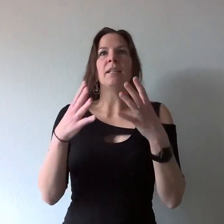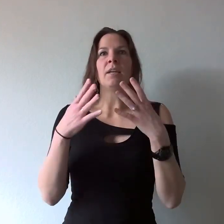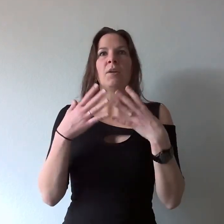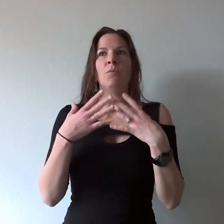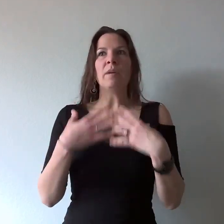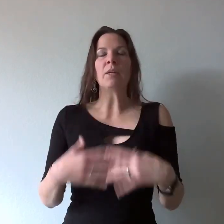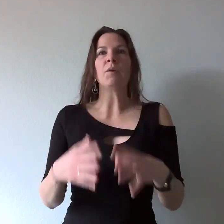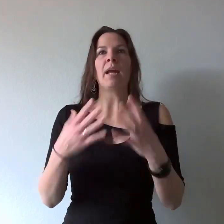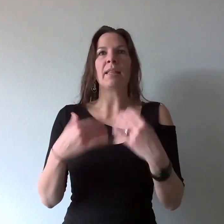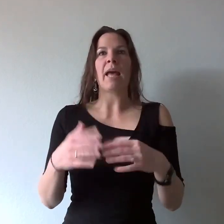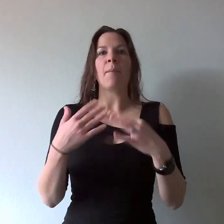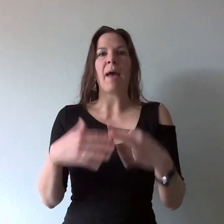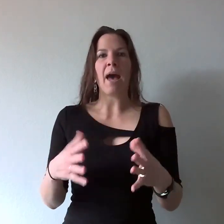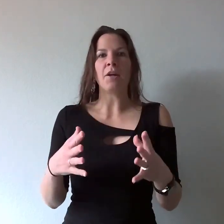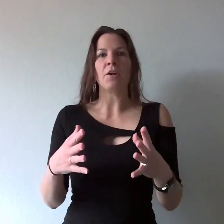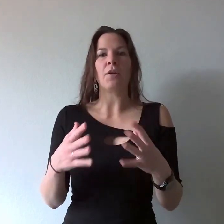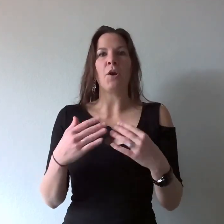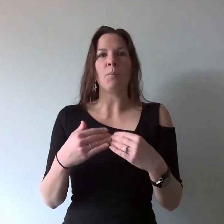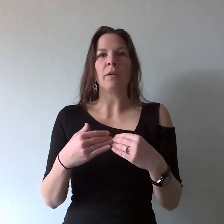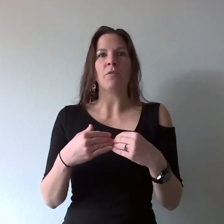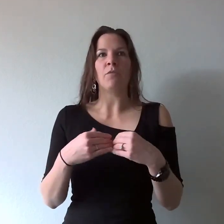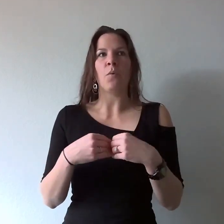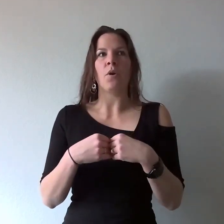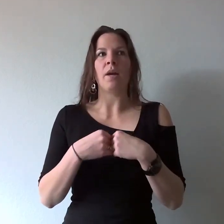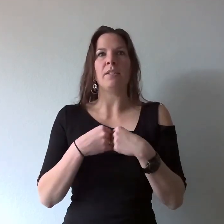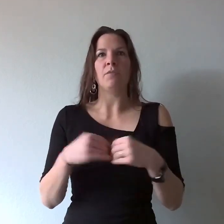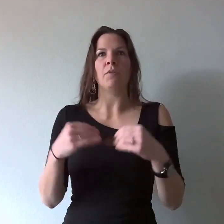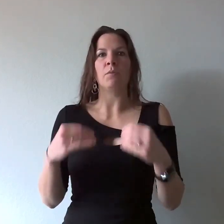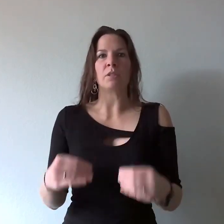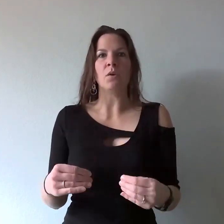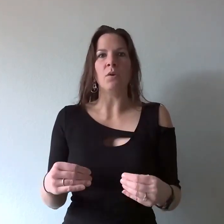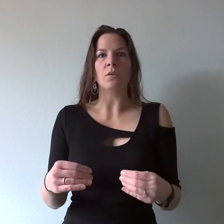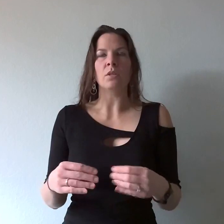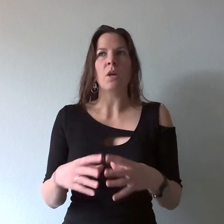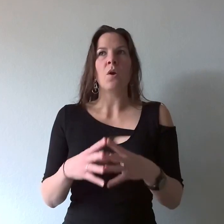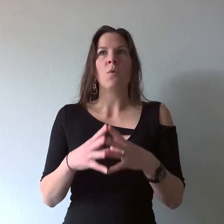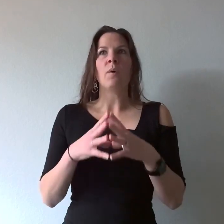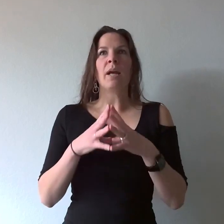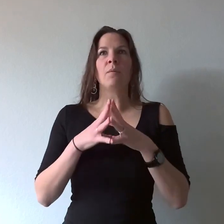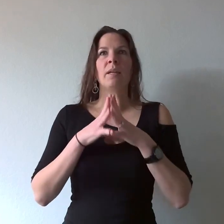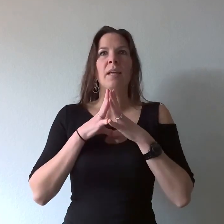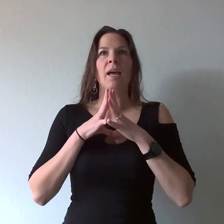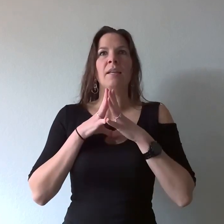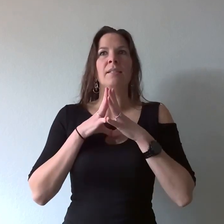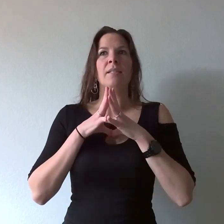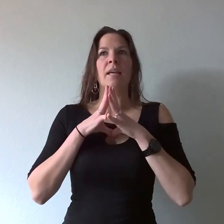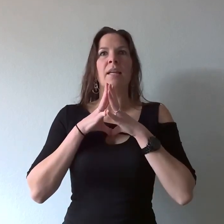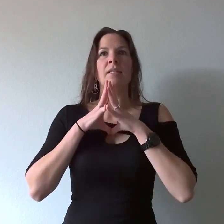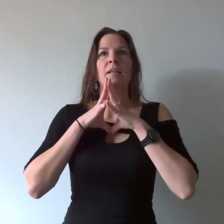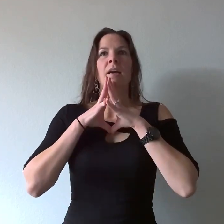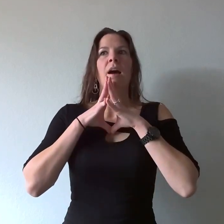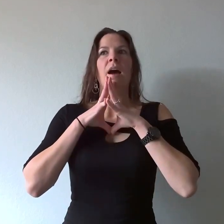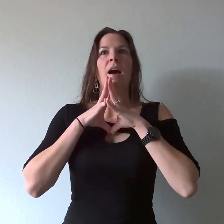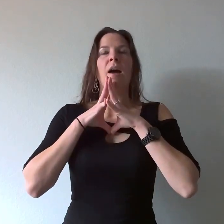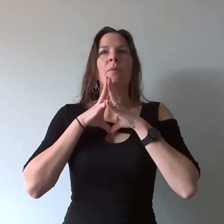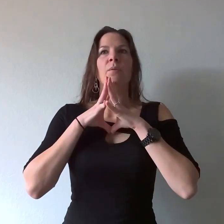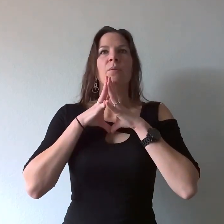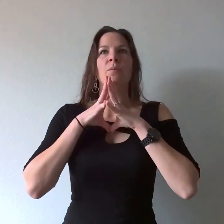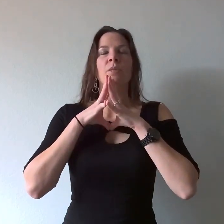recreate that pattern hoping for a different result when I realized that I was